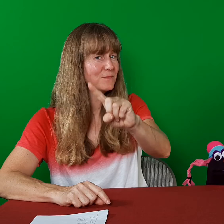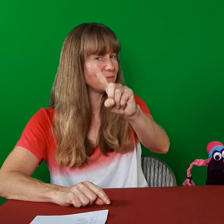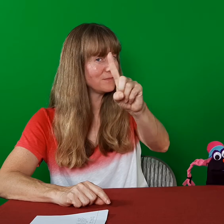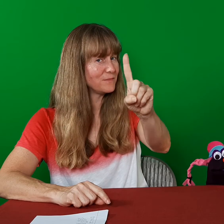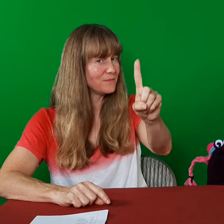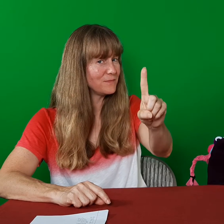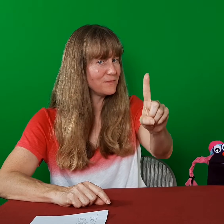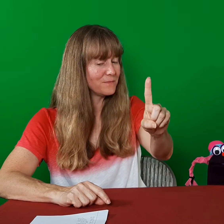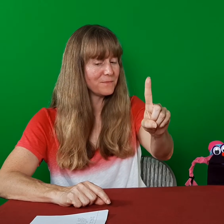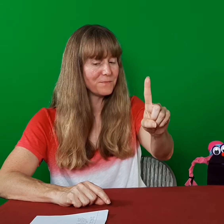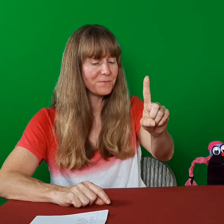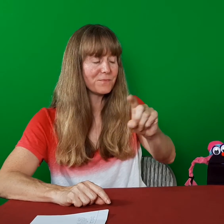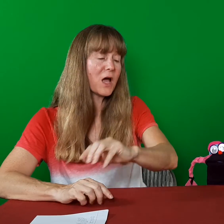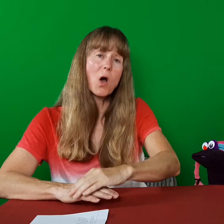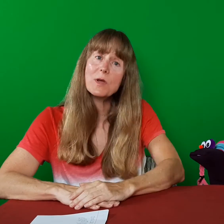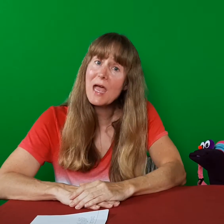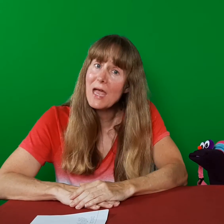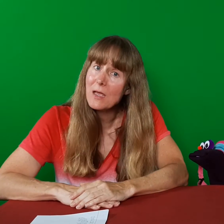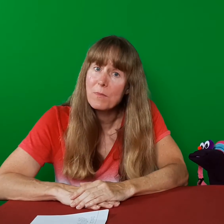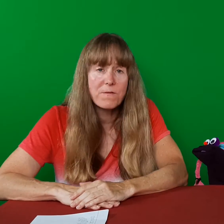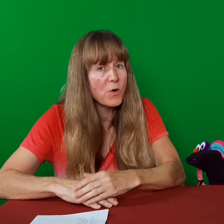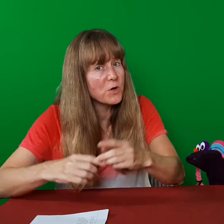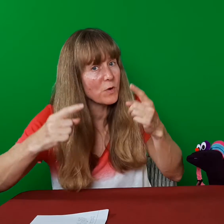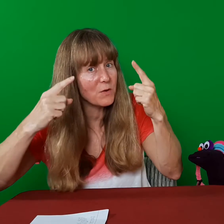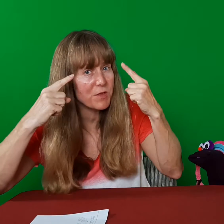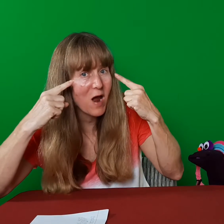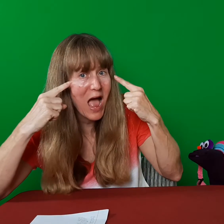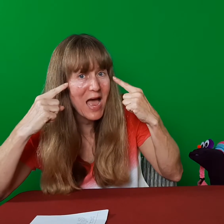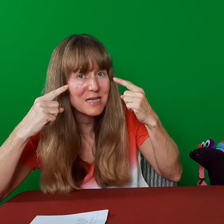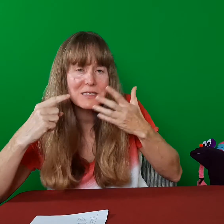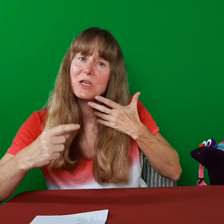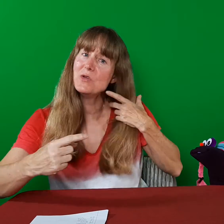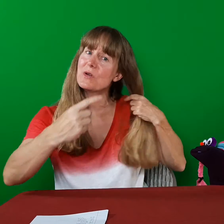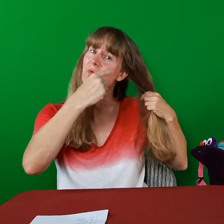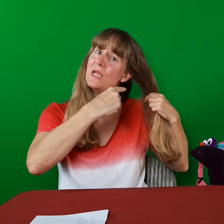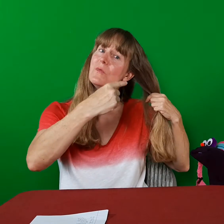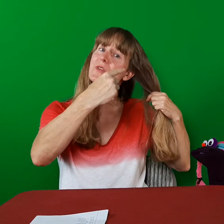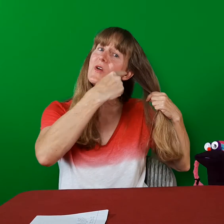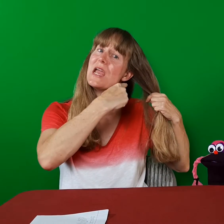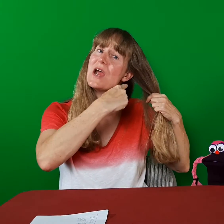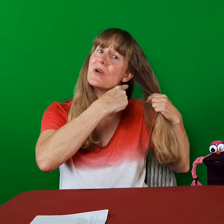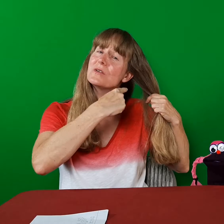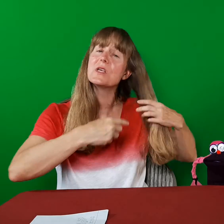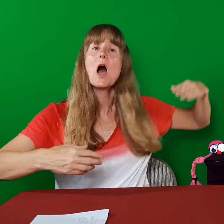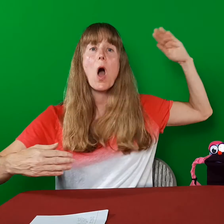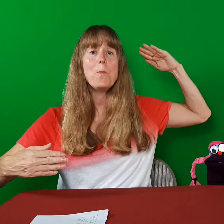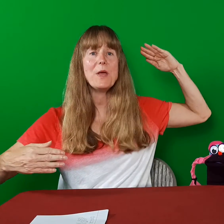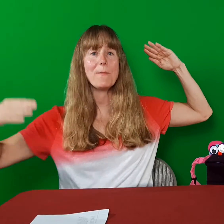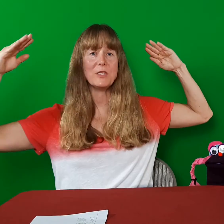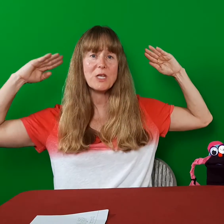Jam. Okay. Before you read with your eyes, you can read with your ears. Open up each